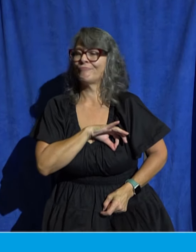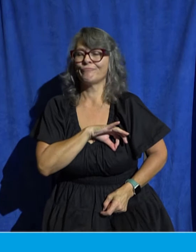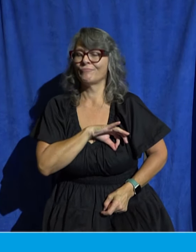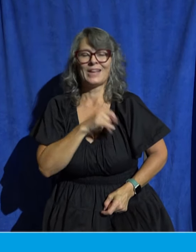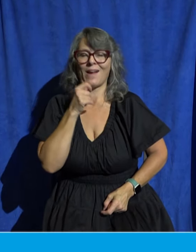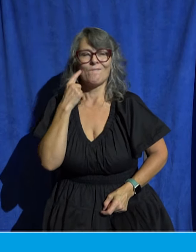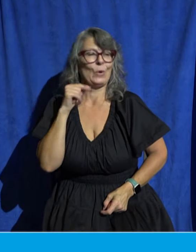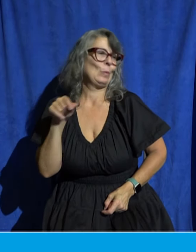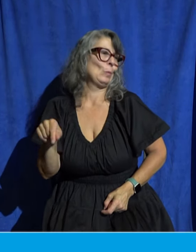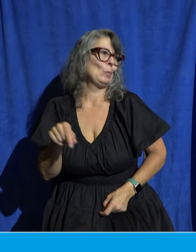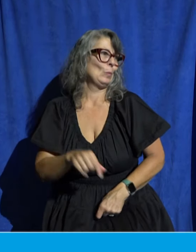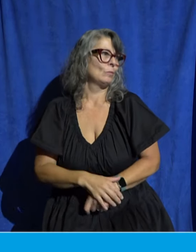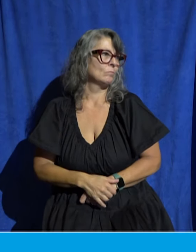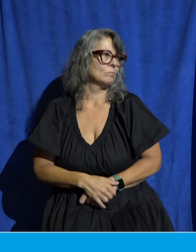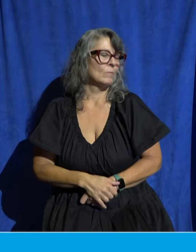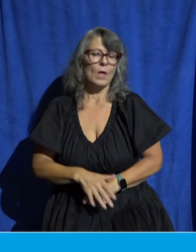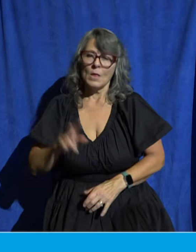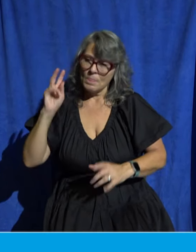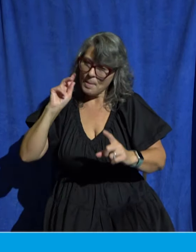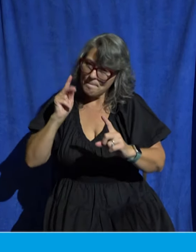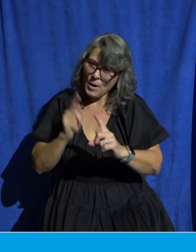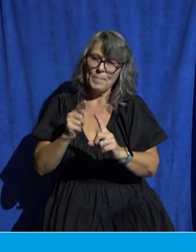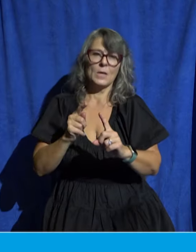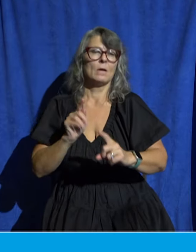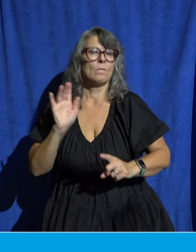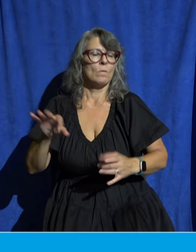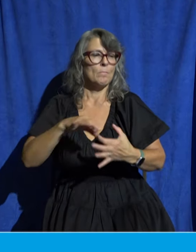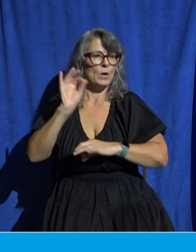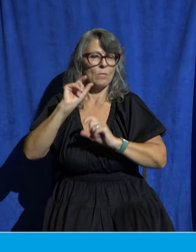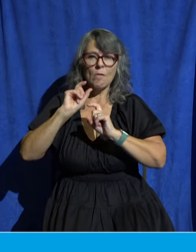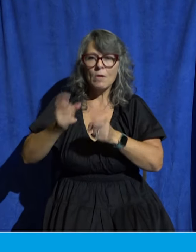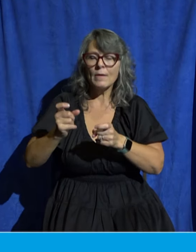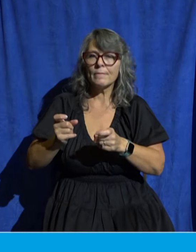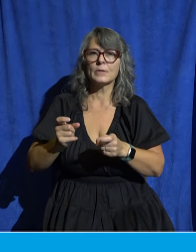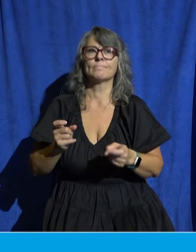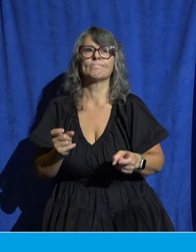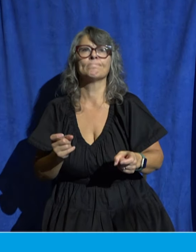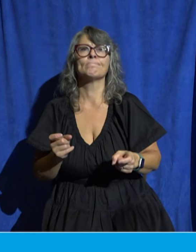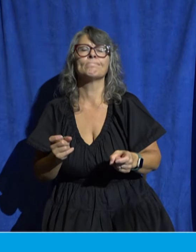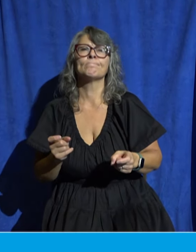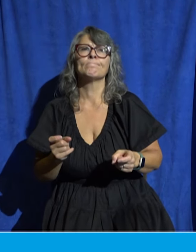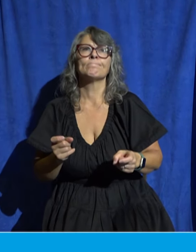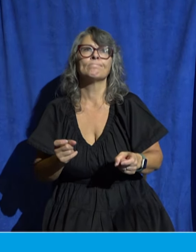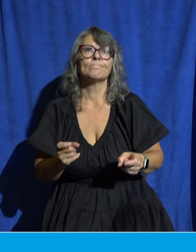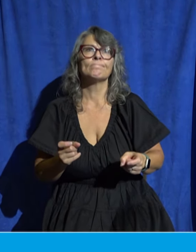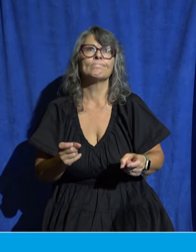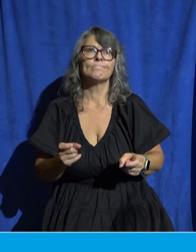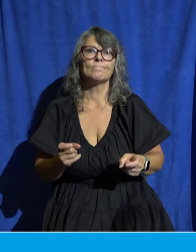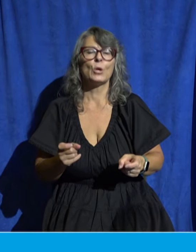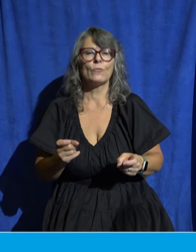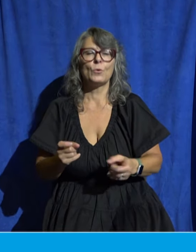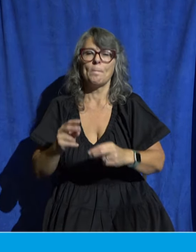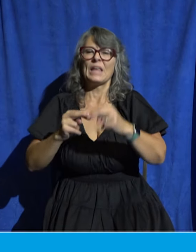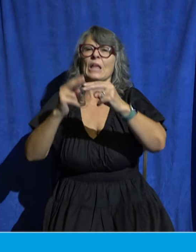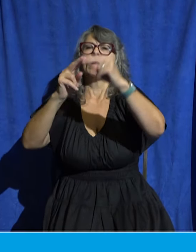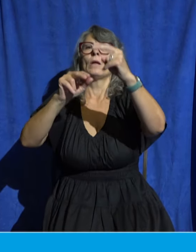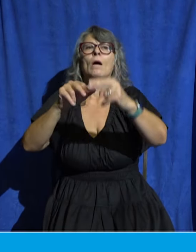the purpose of your spiritual gifting is to build up others in the church this is